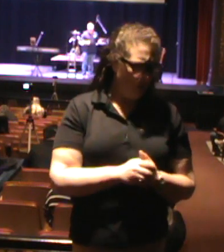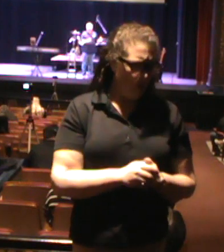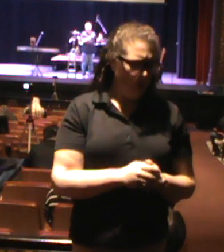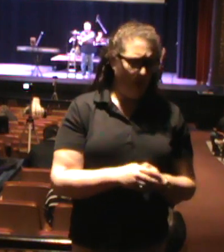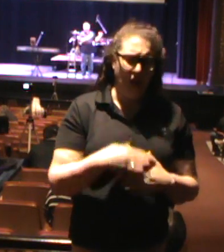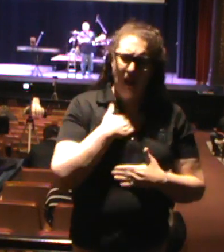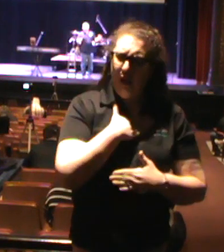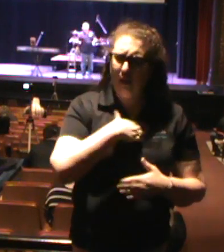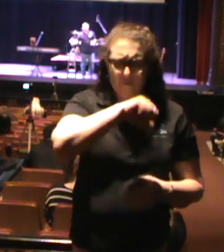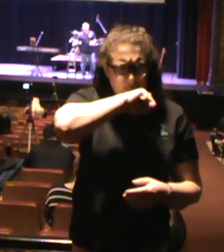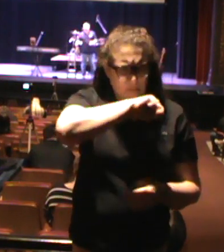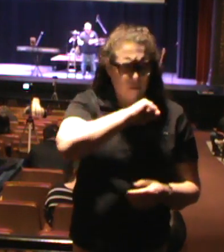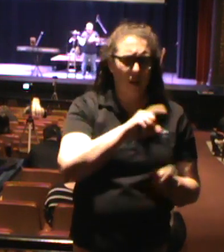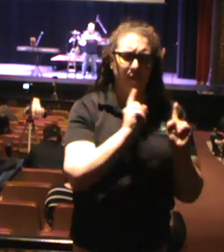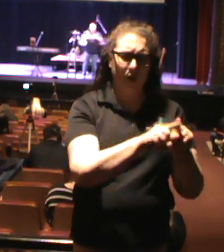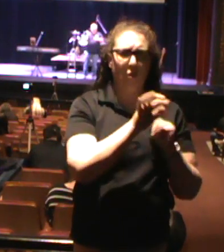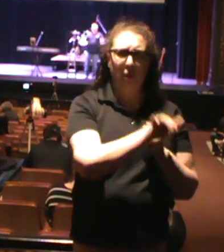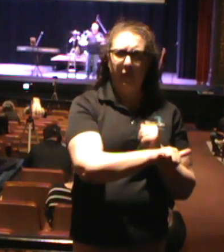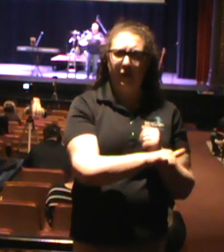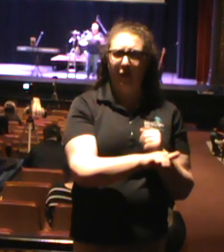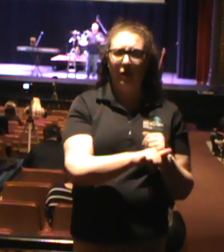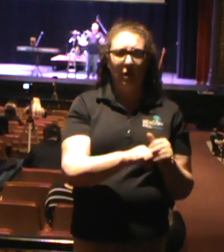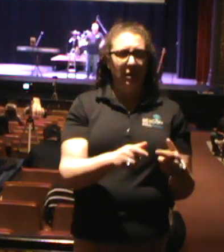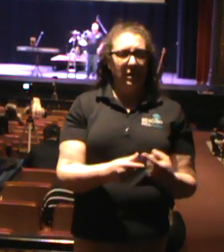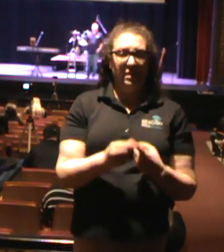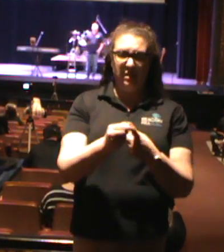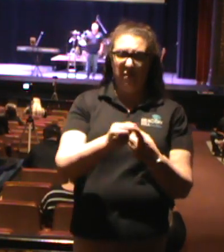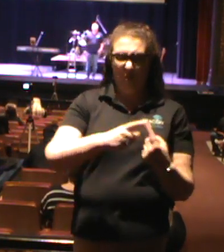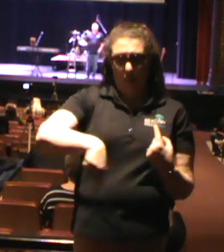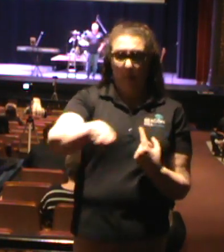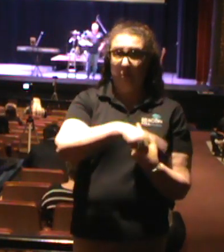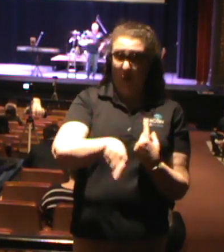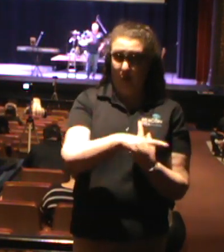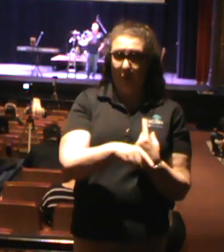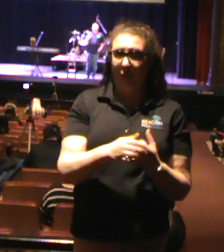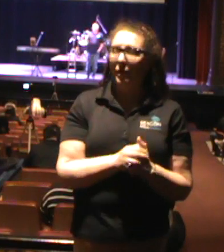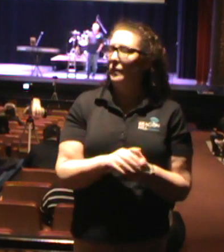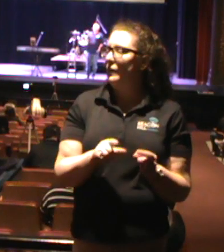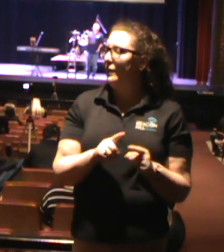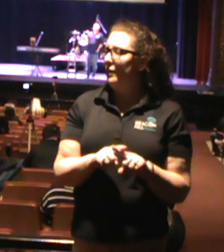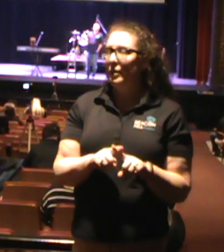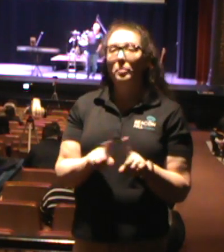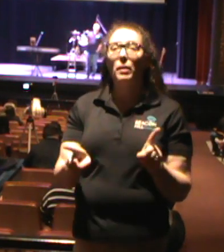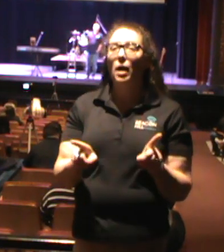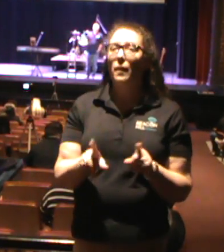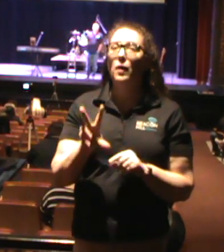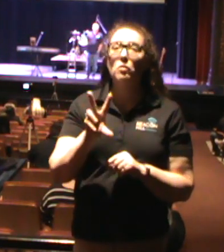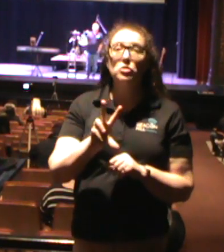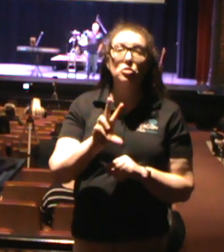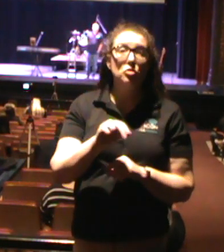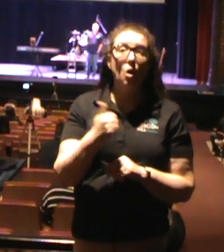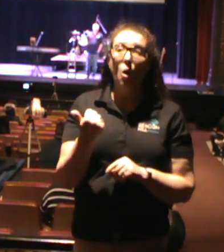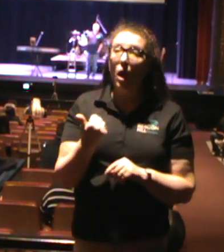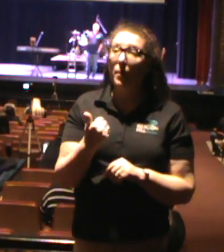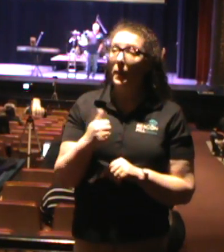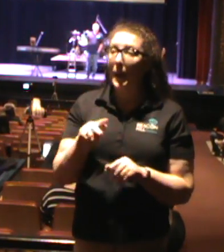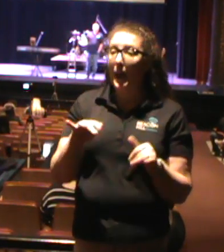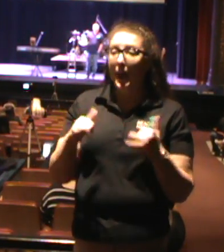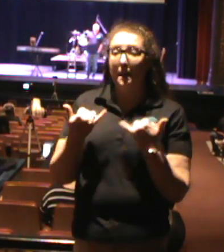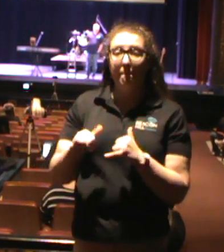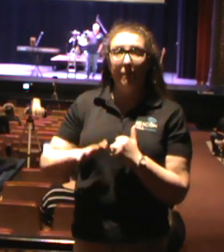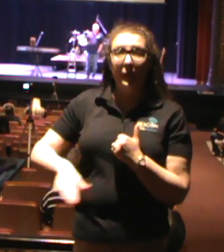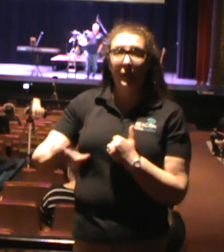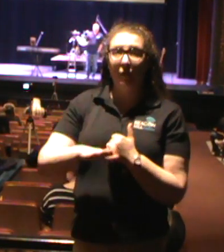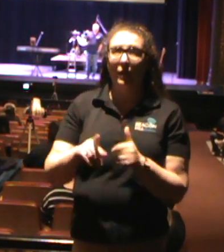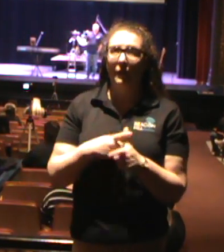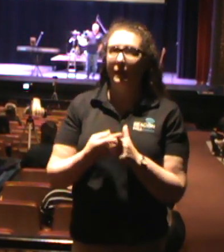time you got on it. But other than that, I enjoyed going to the playground. But there wasn't any other playground that was better than